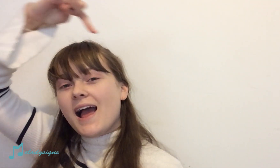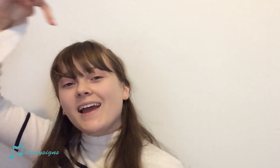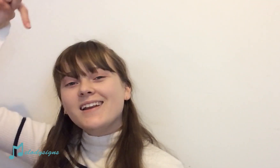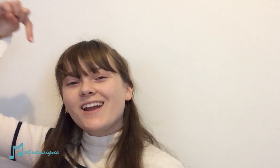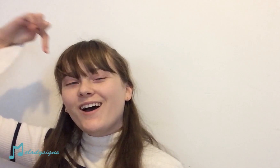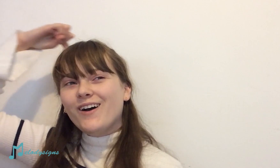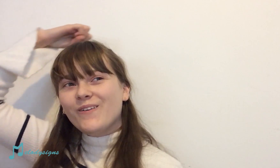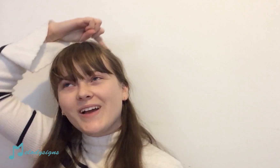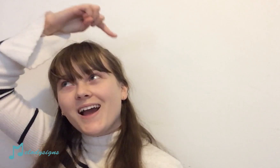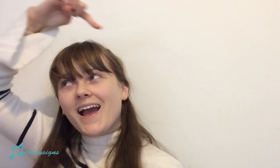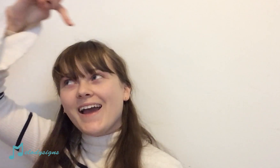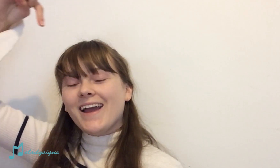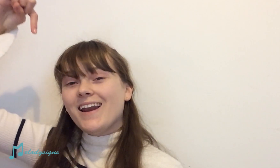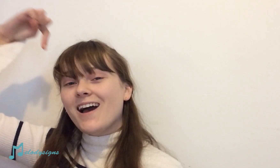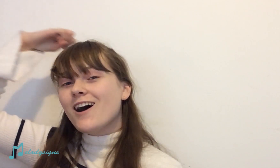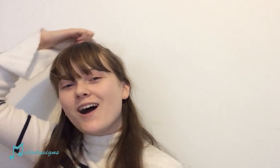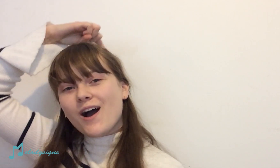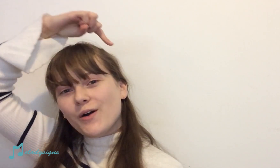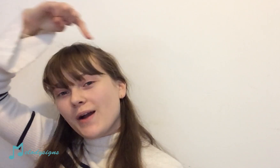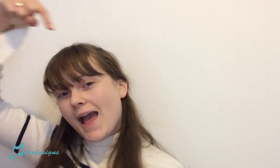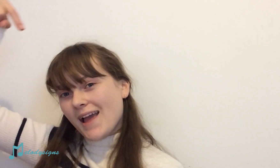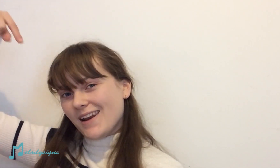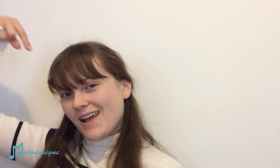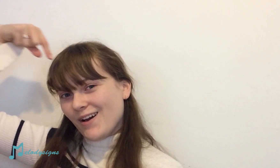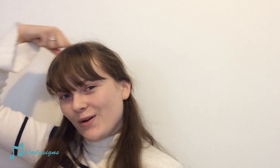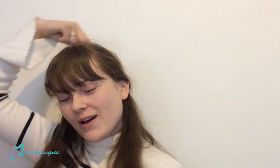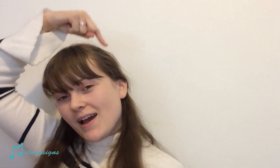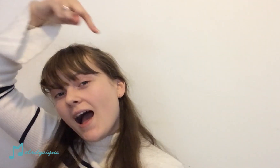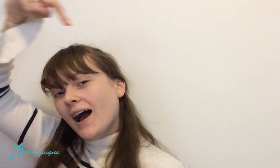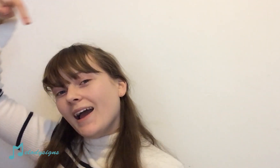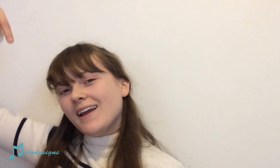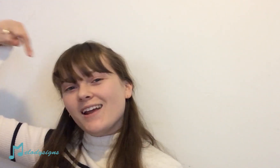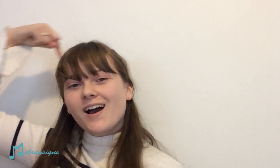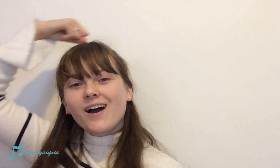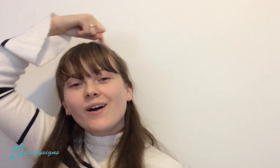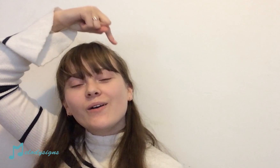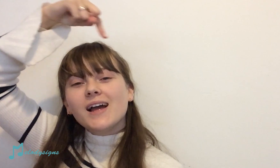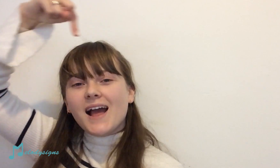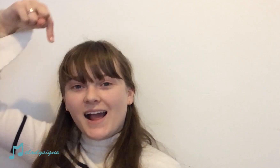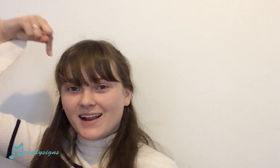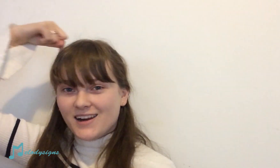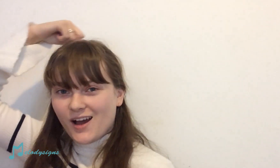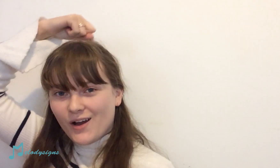your halo, halo You're your halo, halo, I can see your halo,